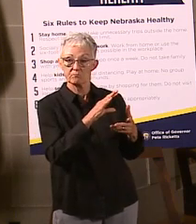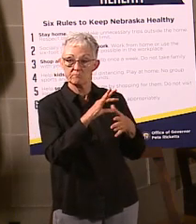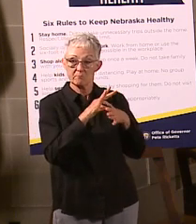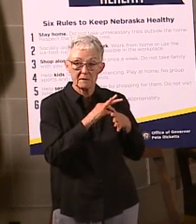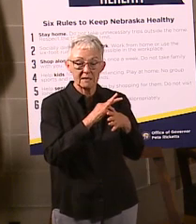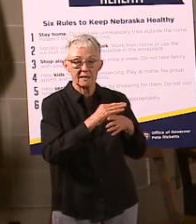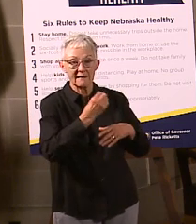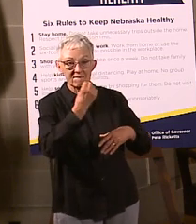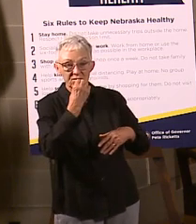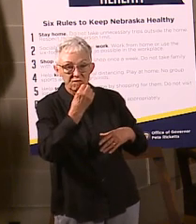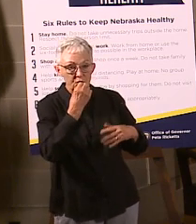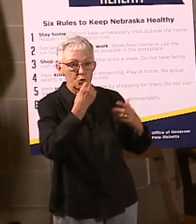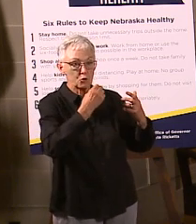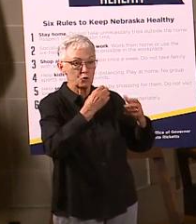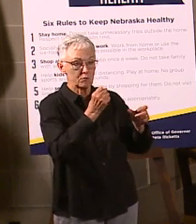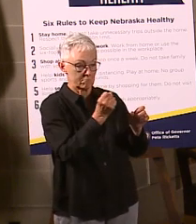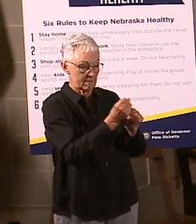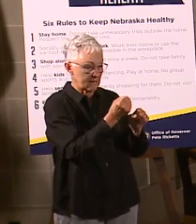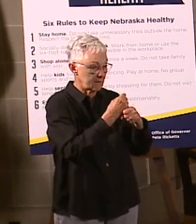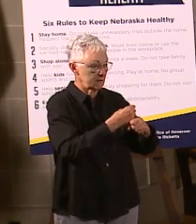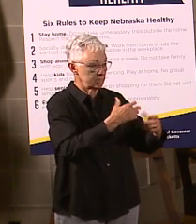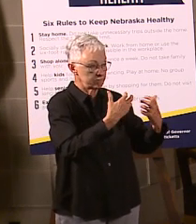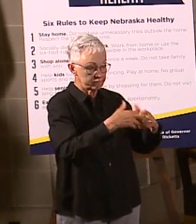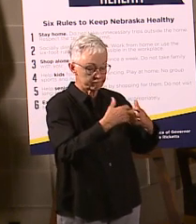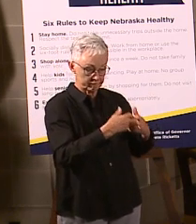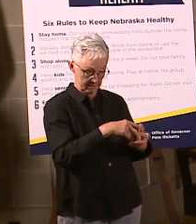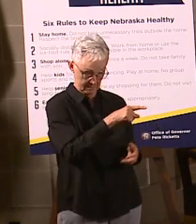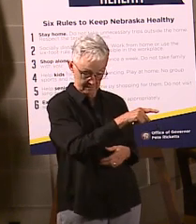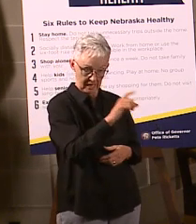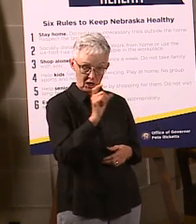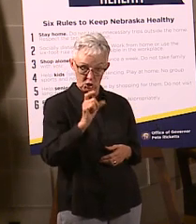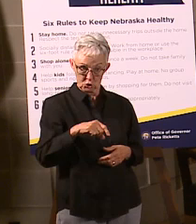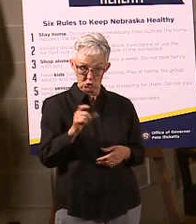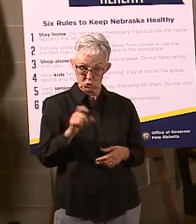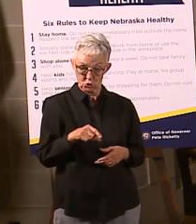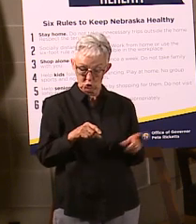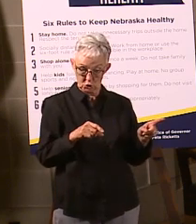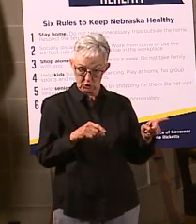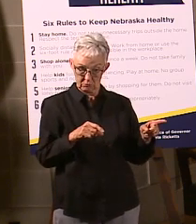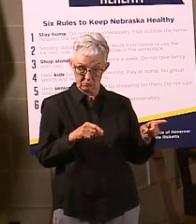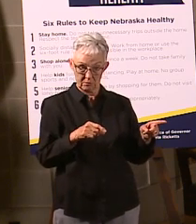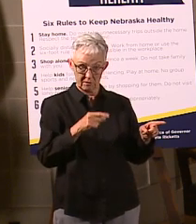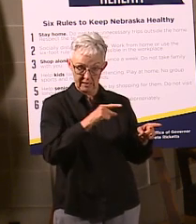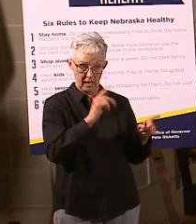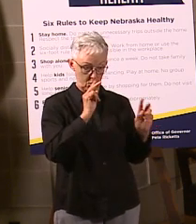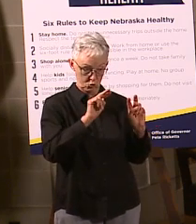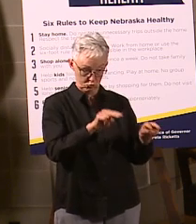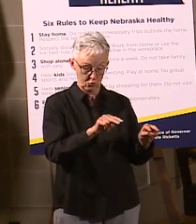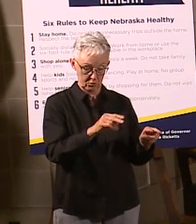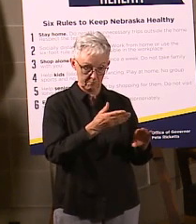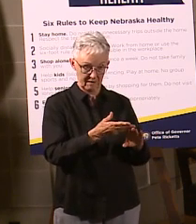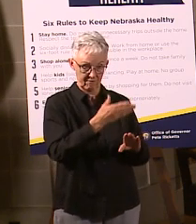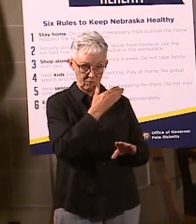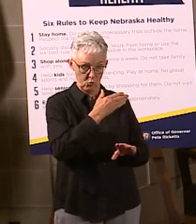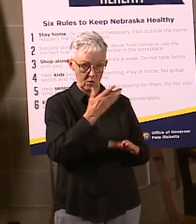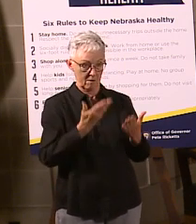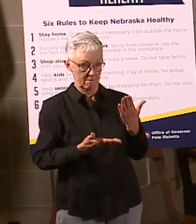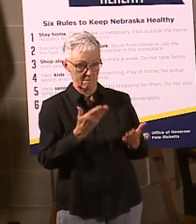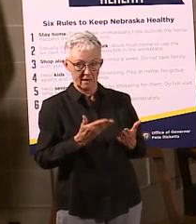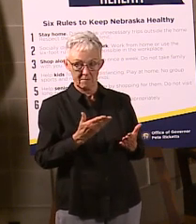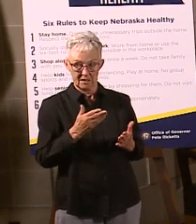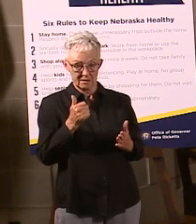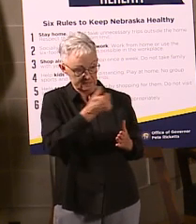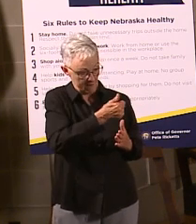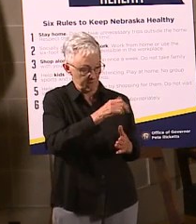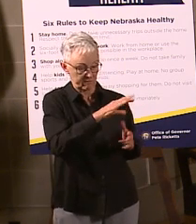guidelines that you had put out and said, well, gee, this doesn't quite fit our situation here. Maybe we need to make some